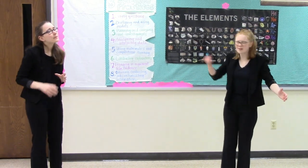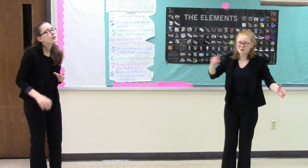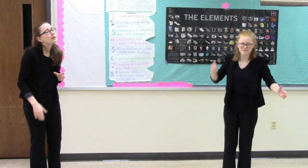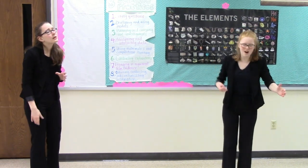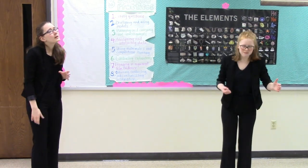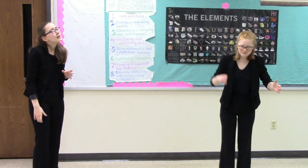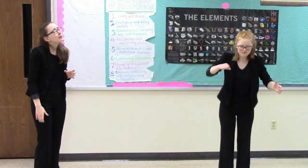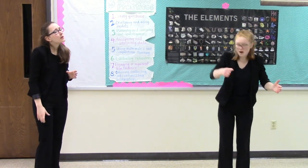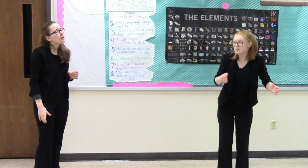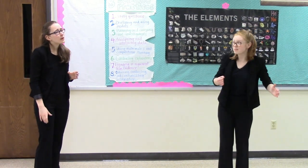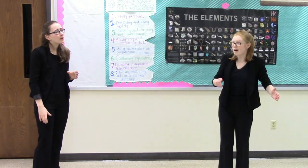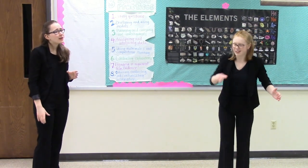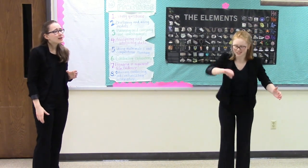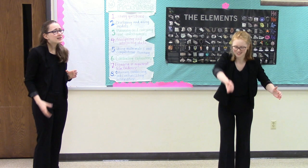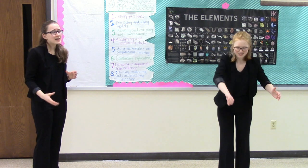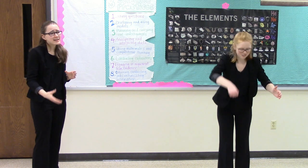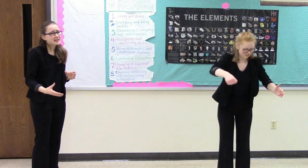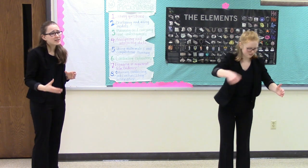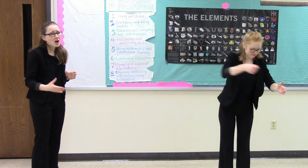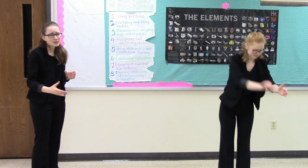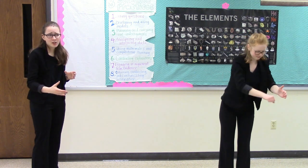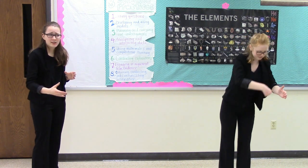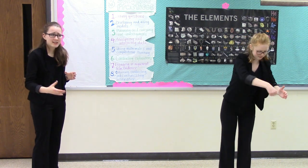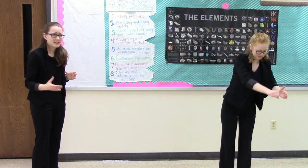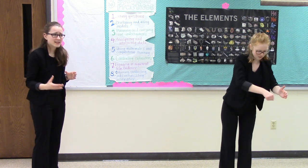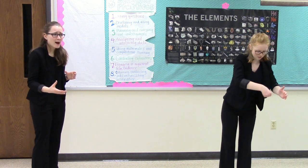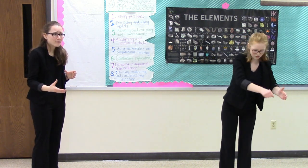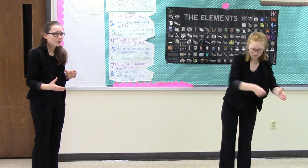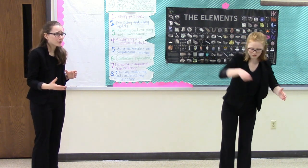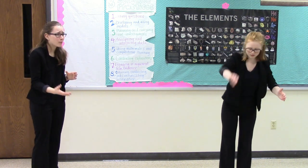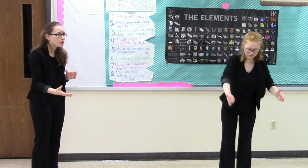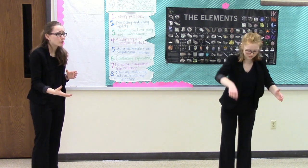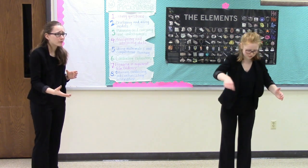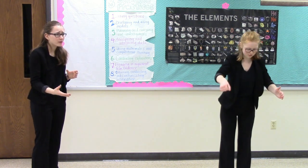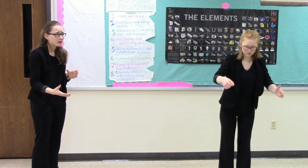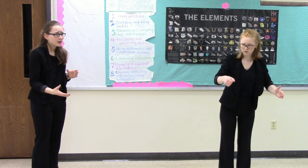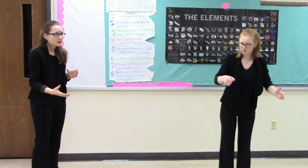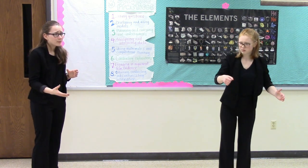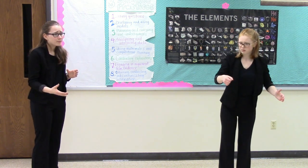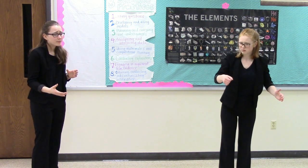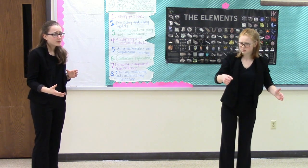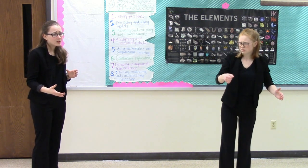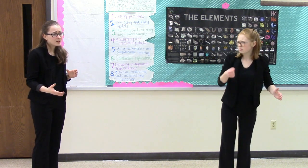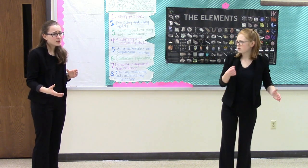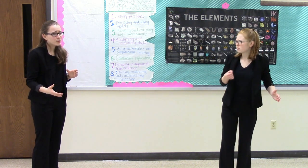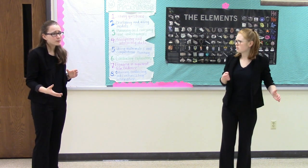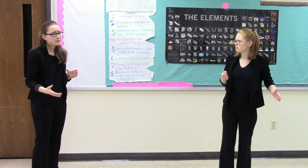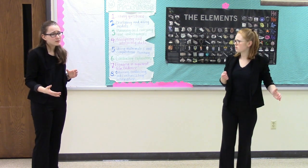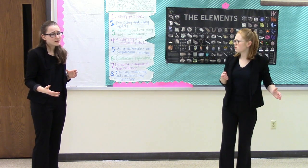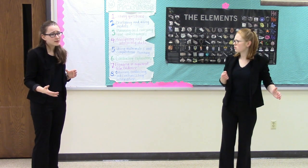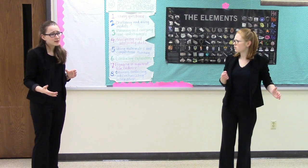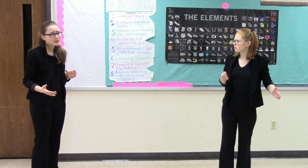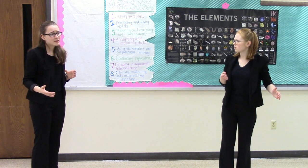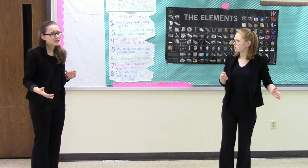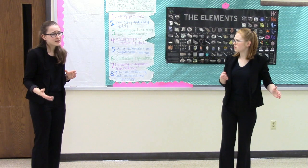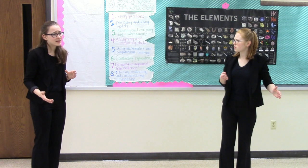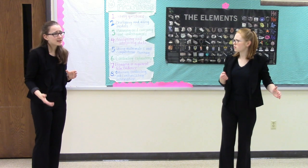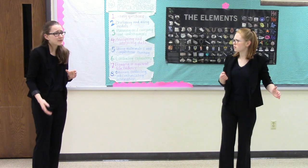Amber, Mom, Mom is fine. Stacy, the doctor thinks it's time for her to move. Into an assisted living